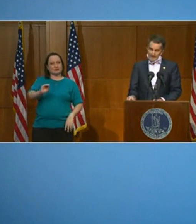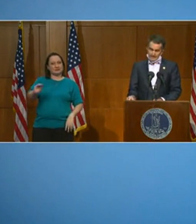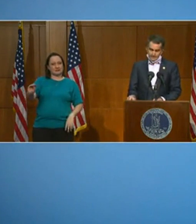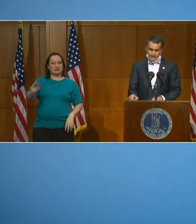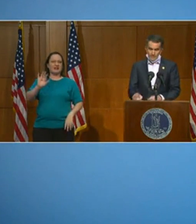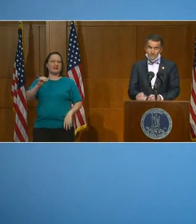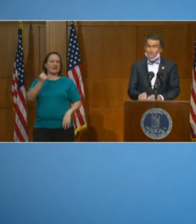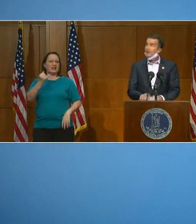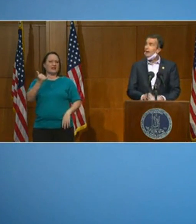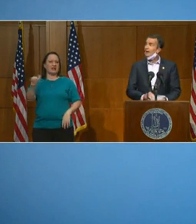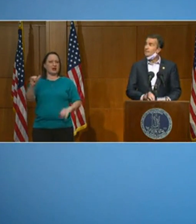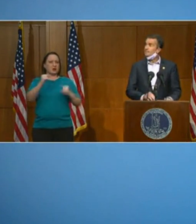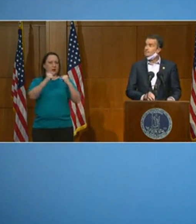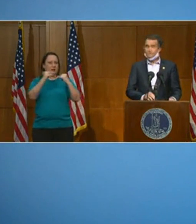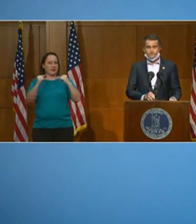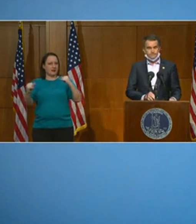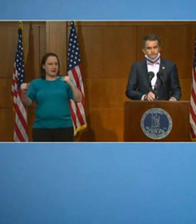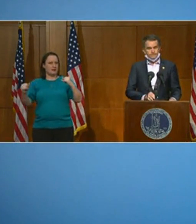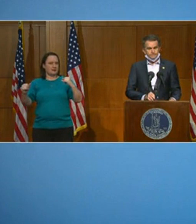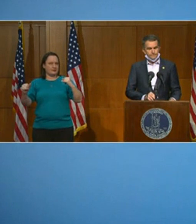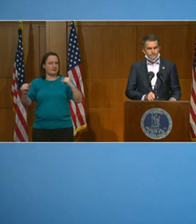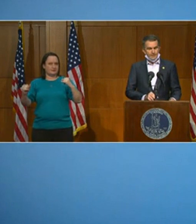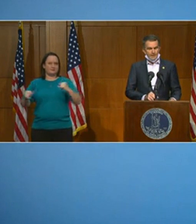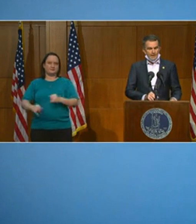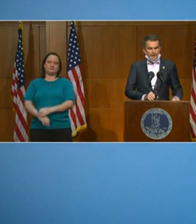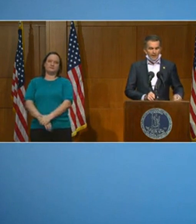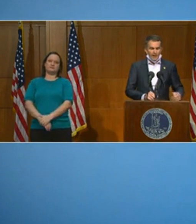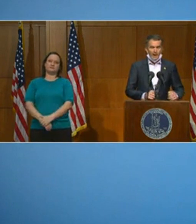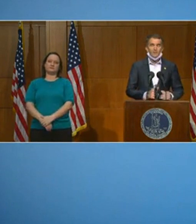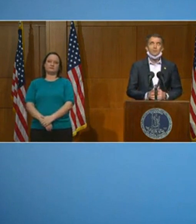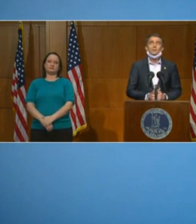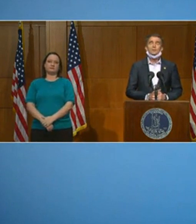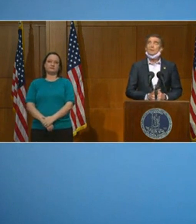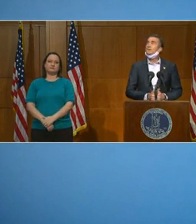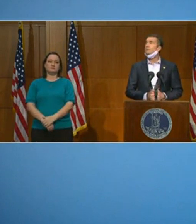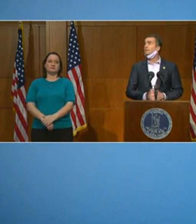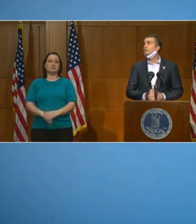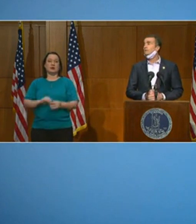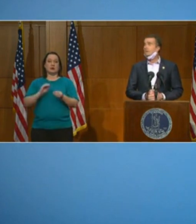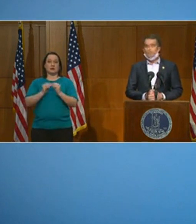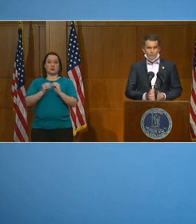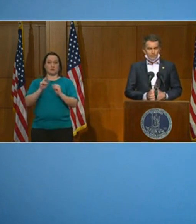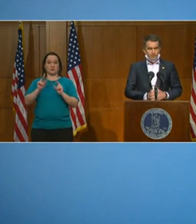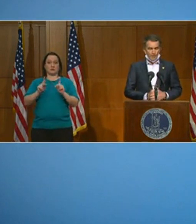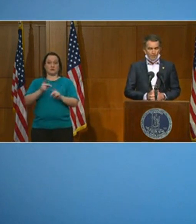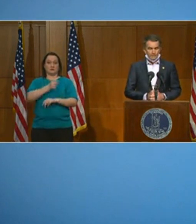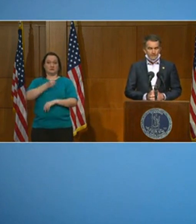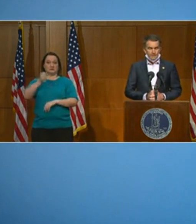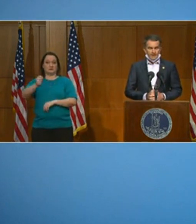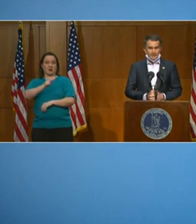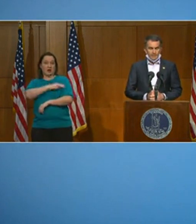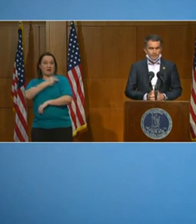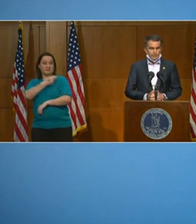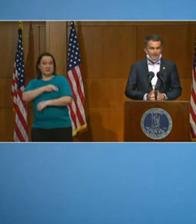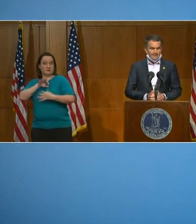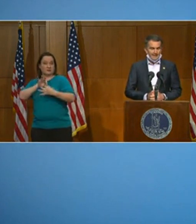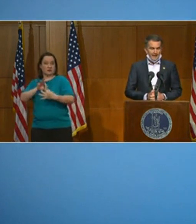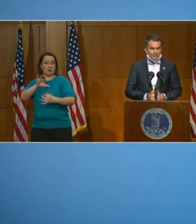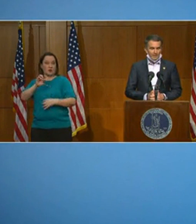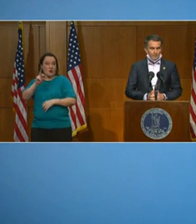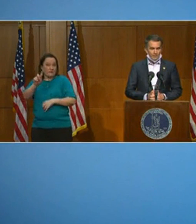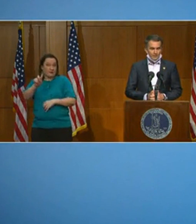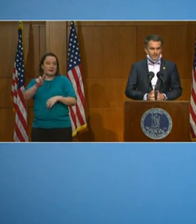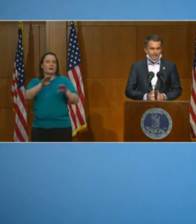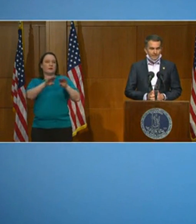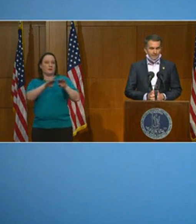yellow line on this slide. And our hospitalizations for COVID have been trending